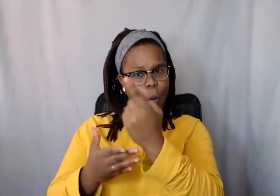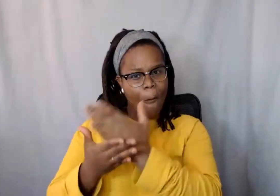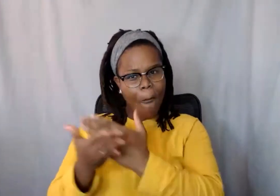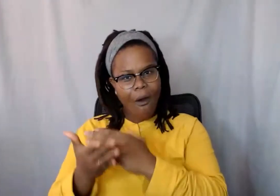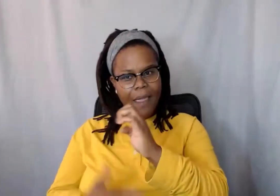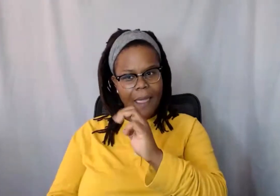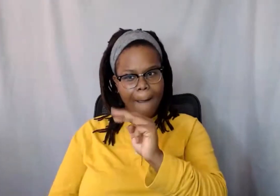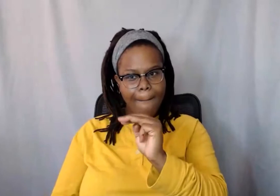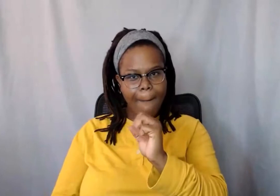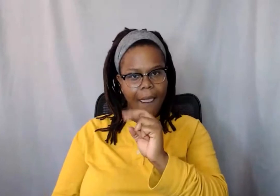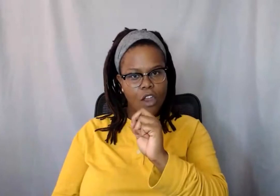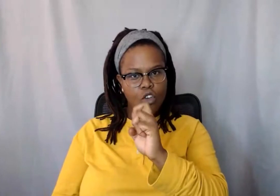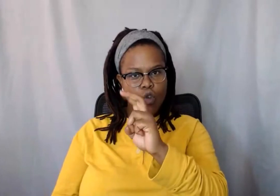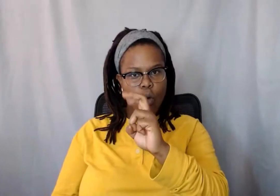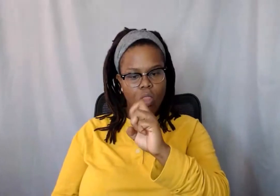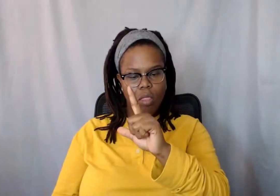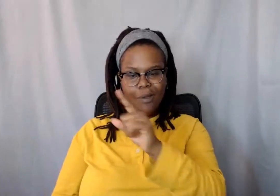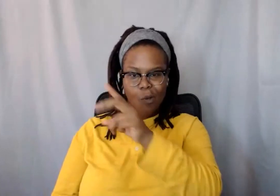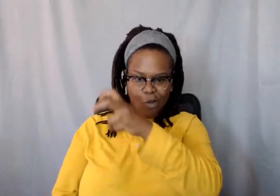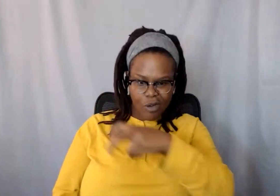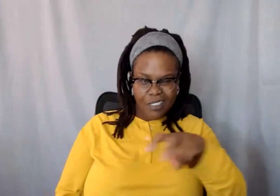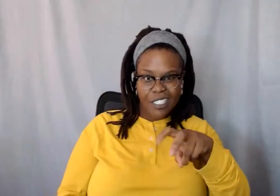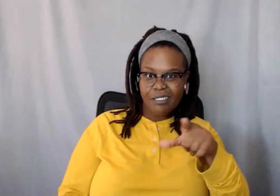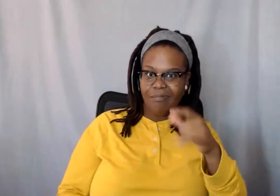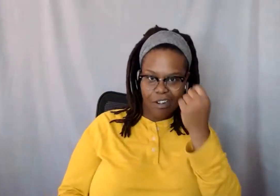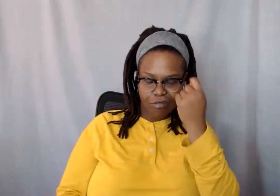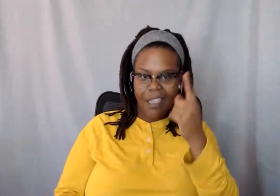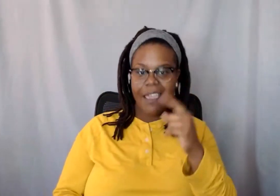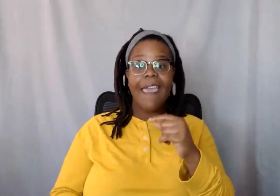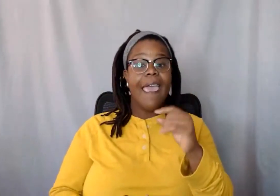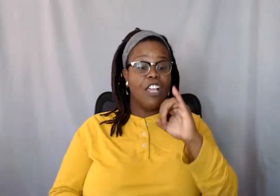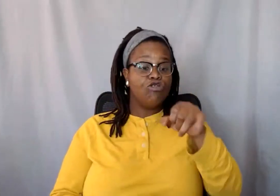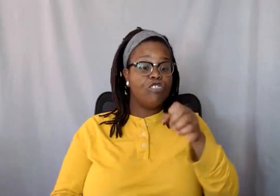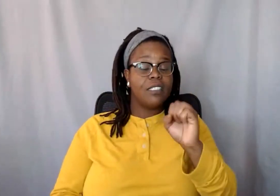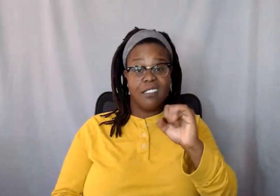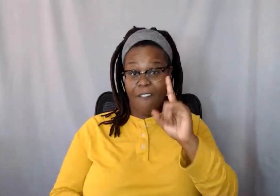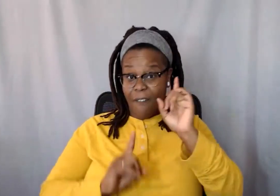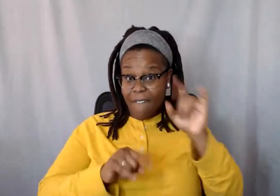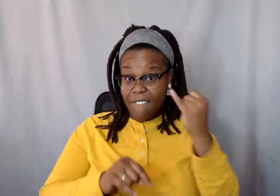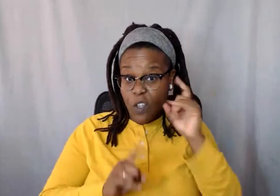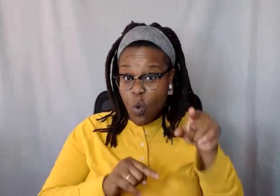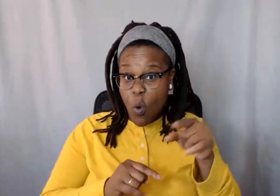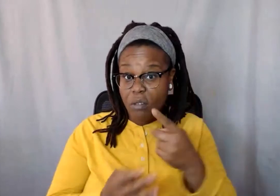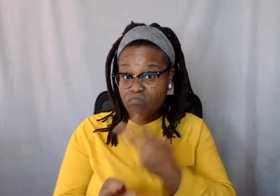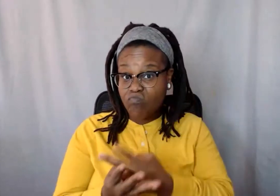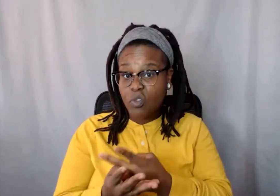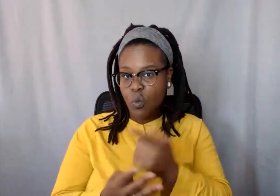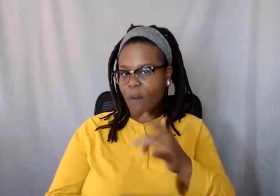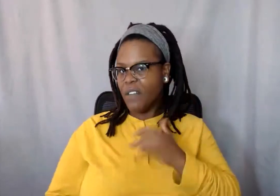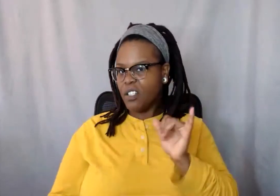that transition, and Jessica, if you go to grad school, you may experience this too. But when you transition to grad school, there is a different